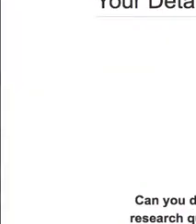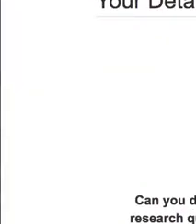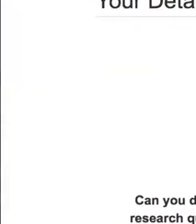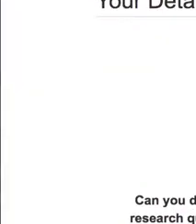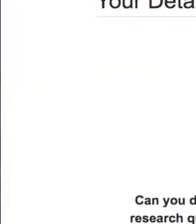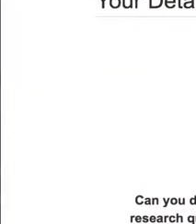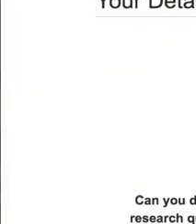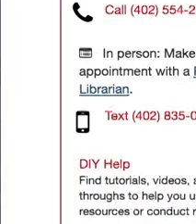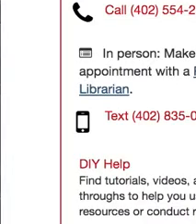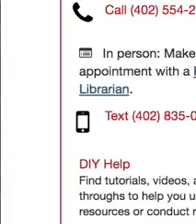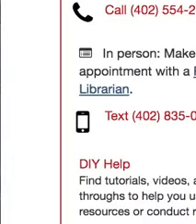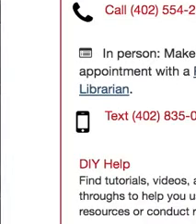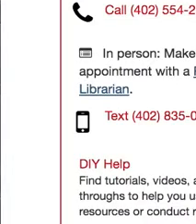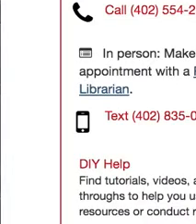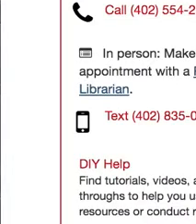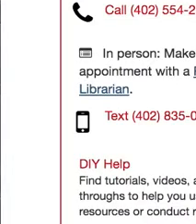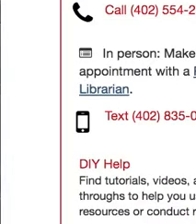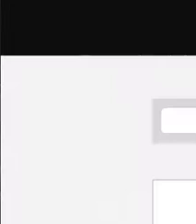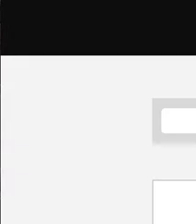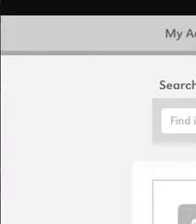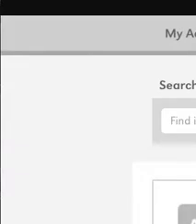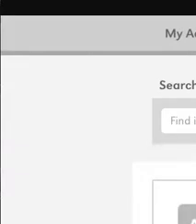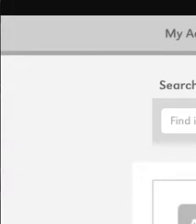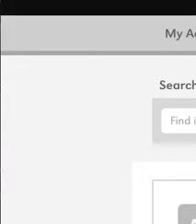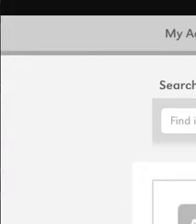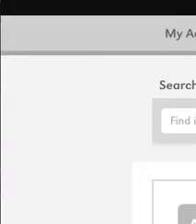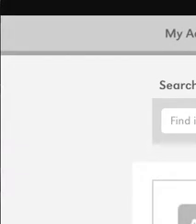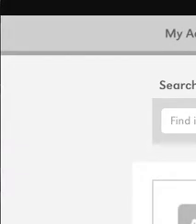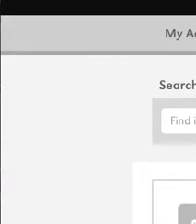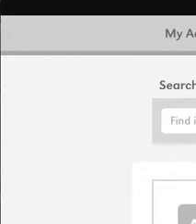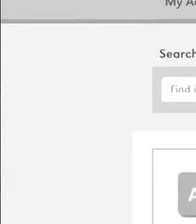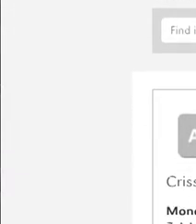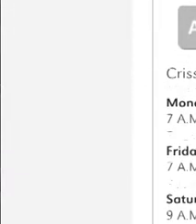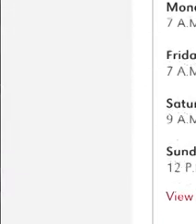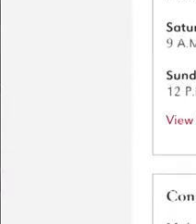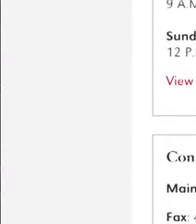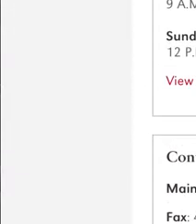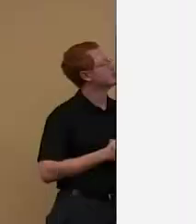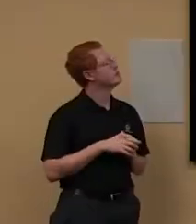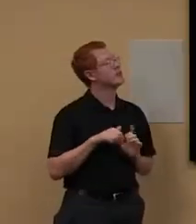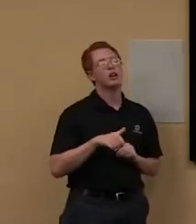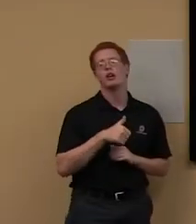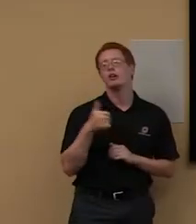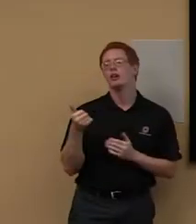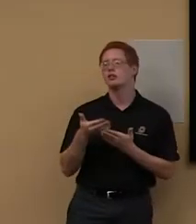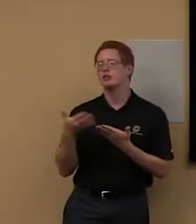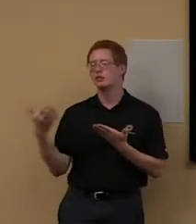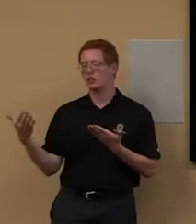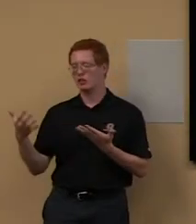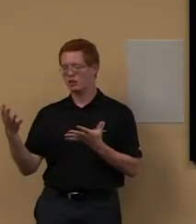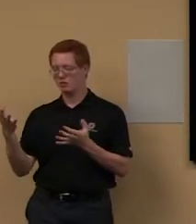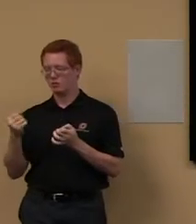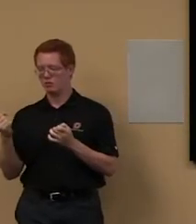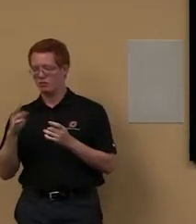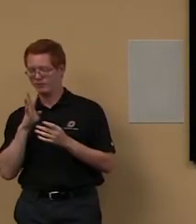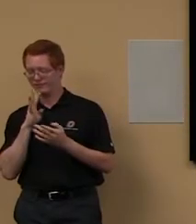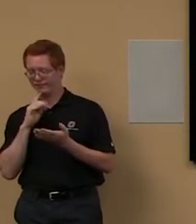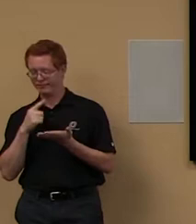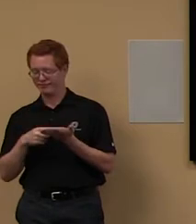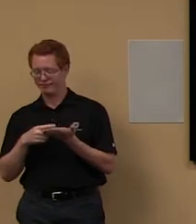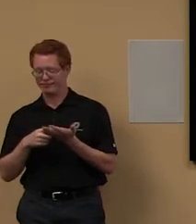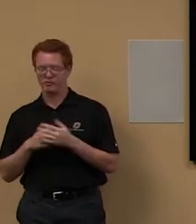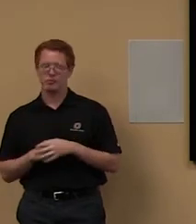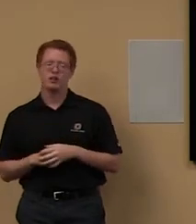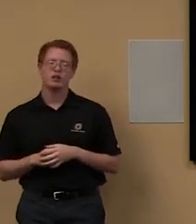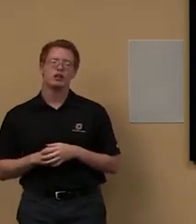so, the next thing I want to talk a little bit about is, um,